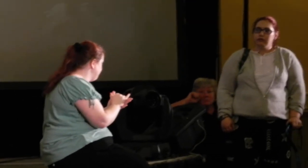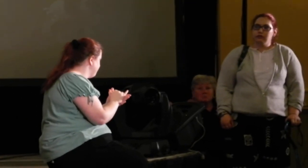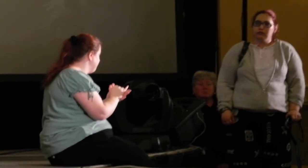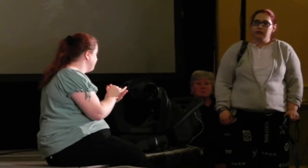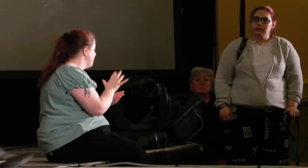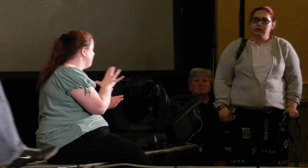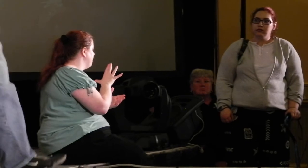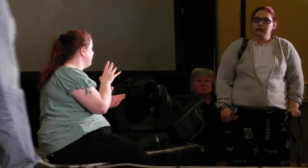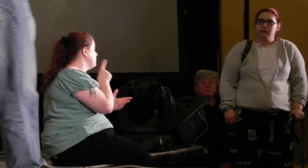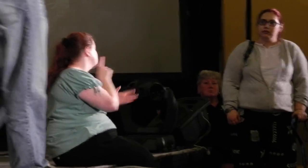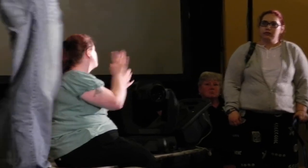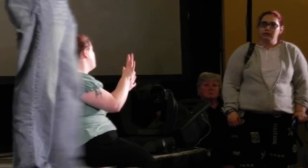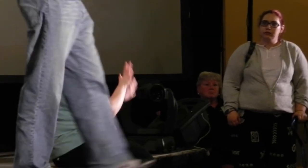Wonderful. It was absolutely wonderful.